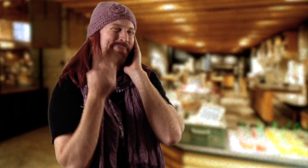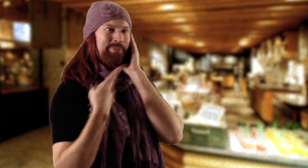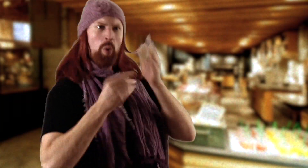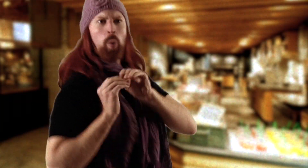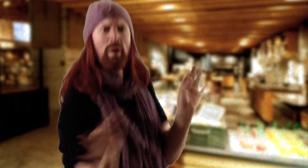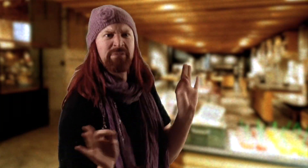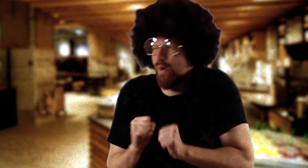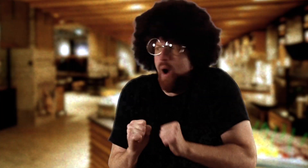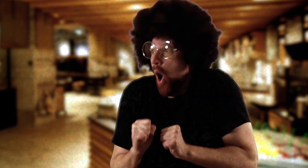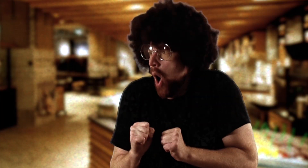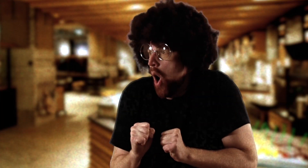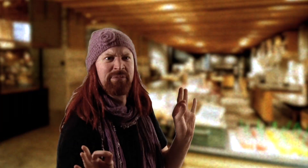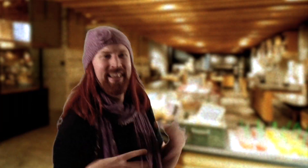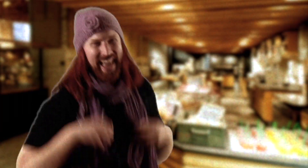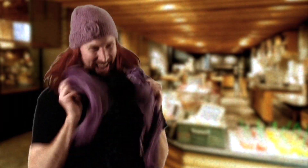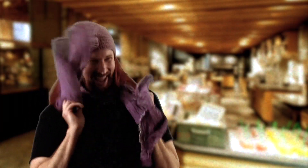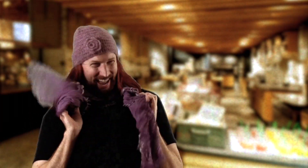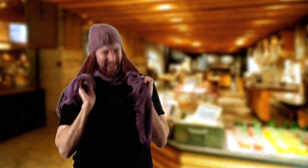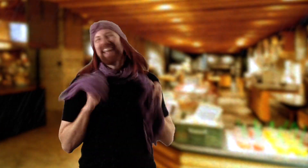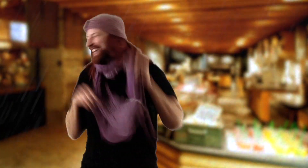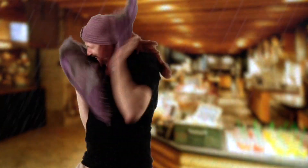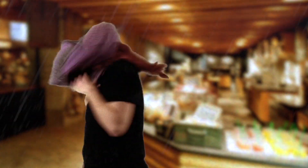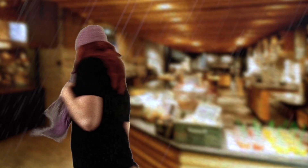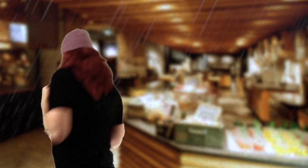we're done what all right bye bye